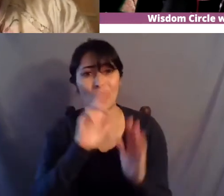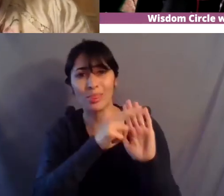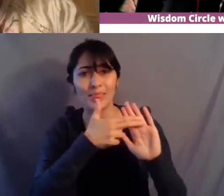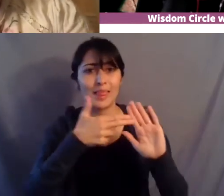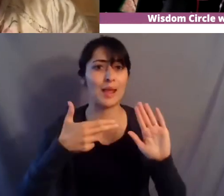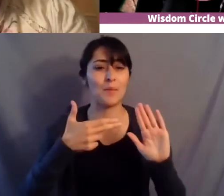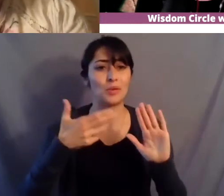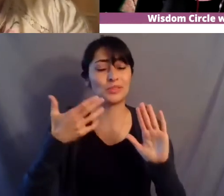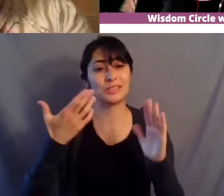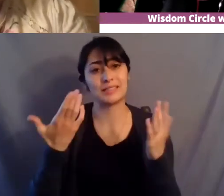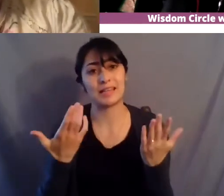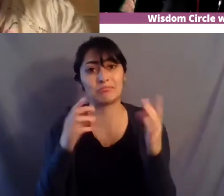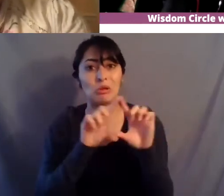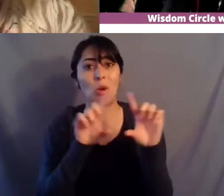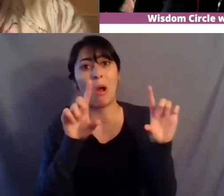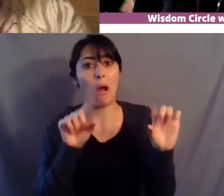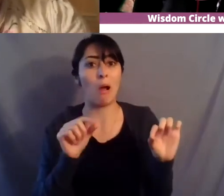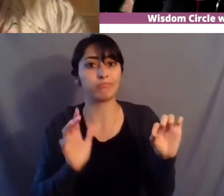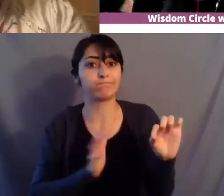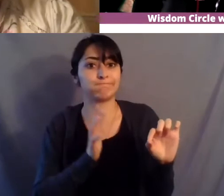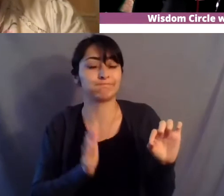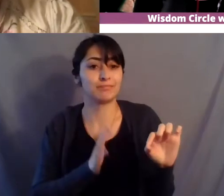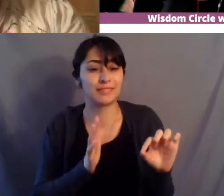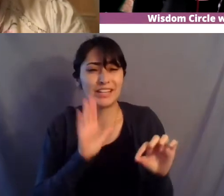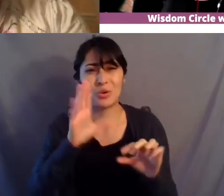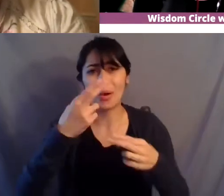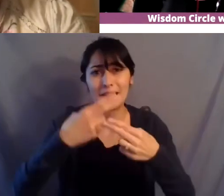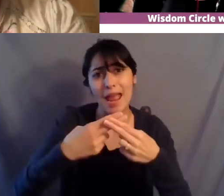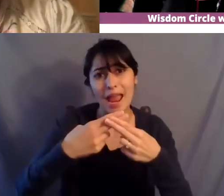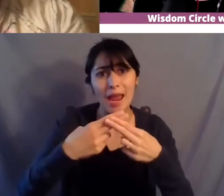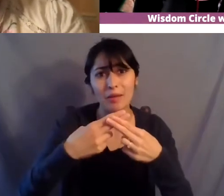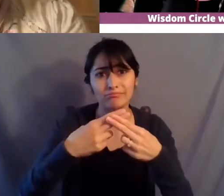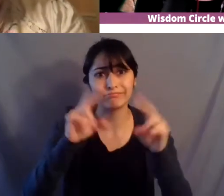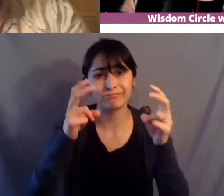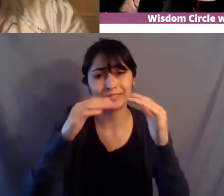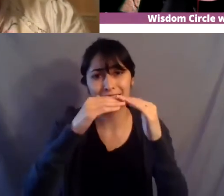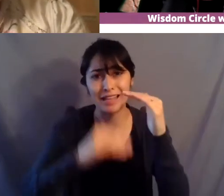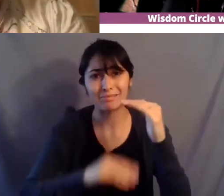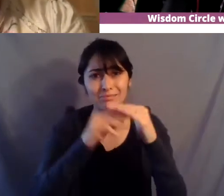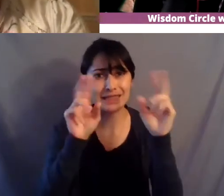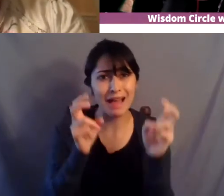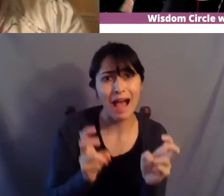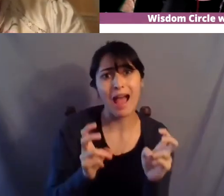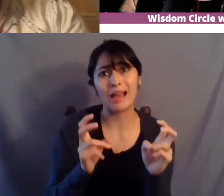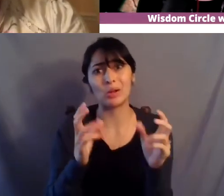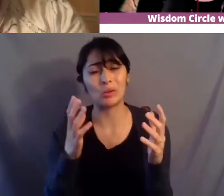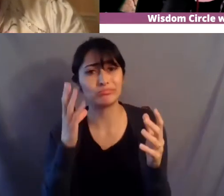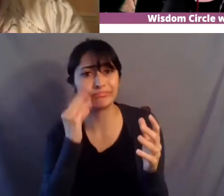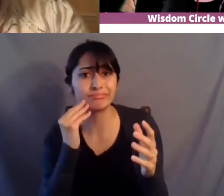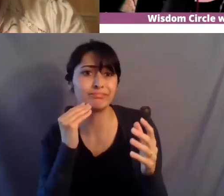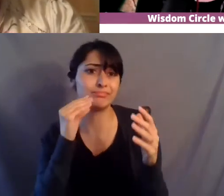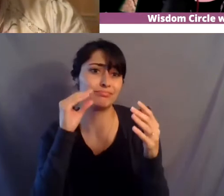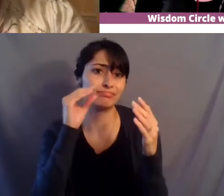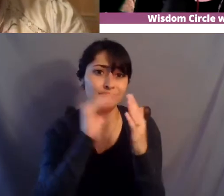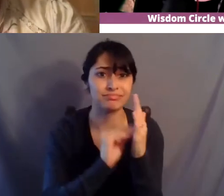cards and underneath your name everything you've been and everything you've done and it informs and gives direction